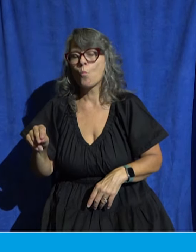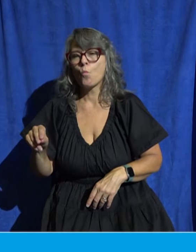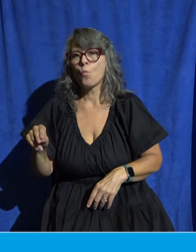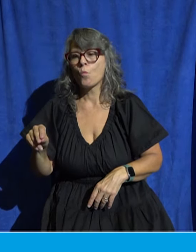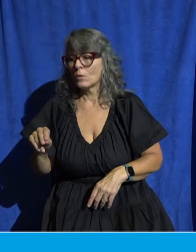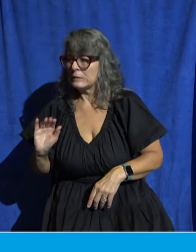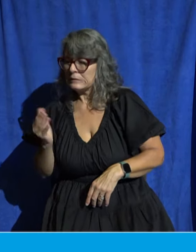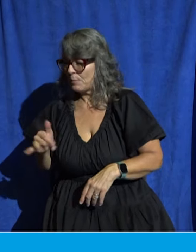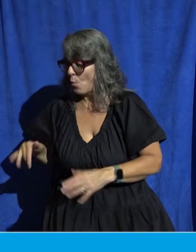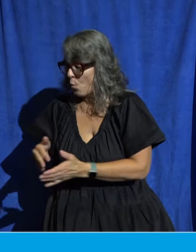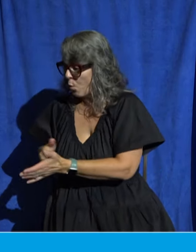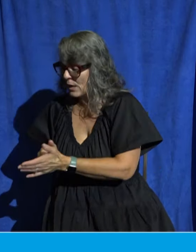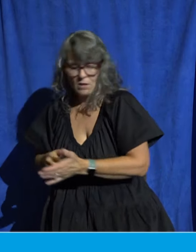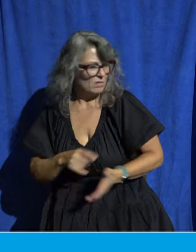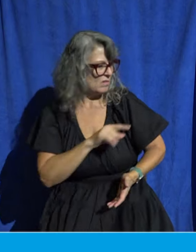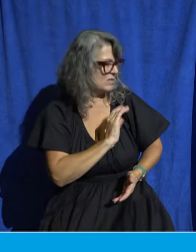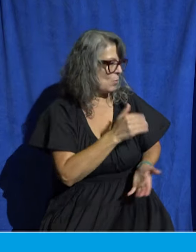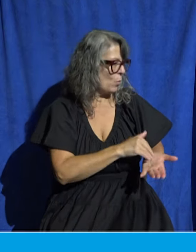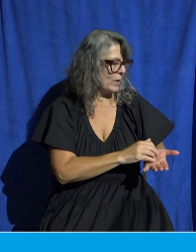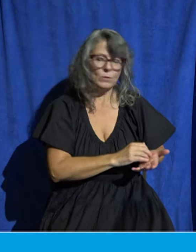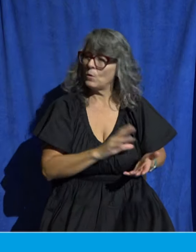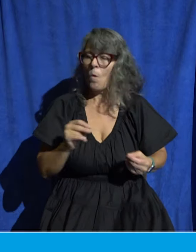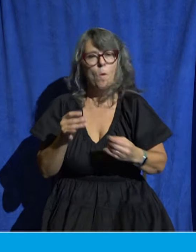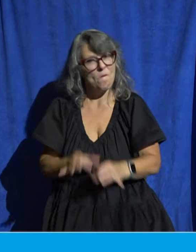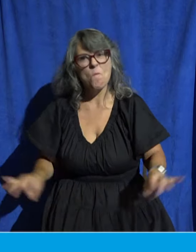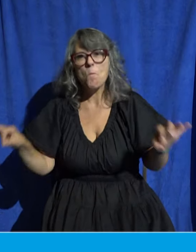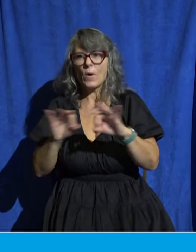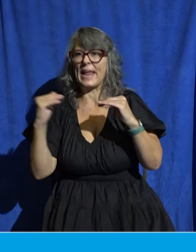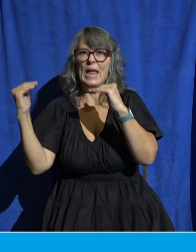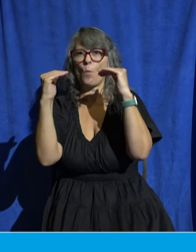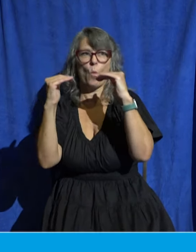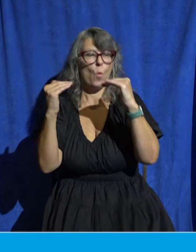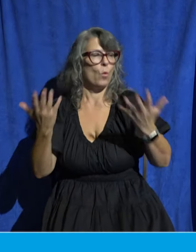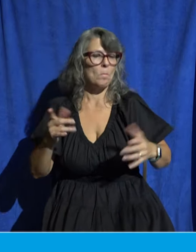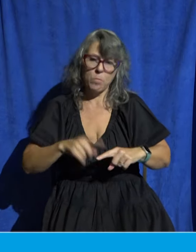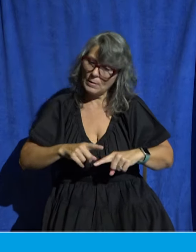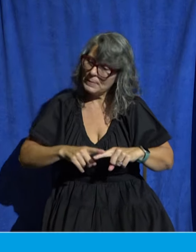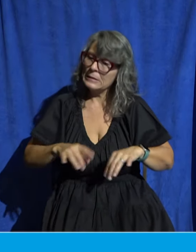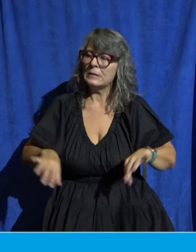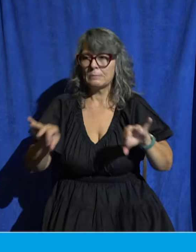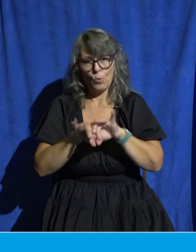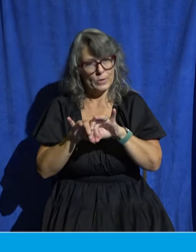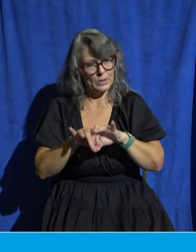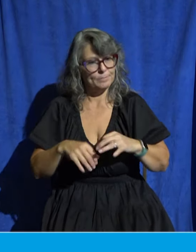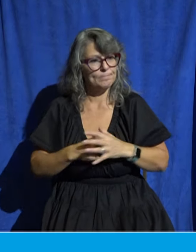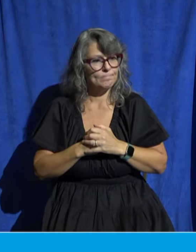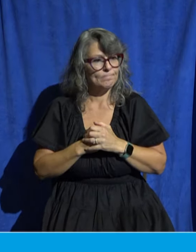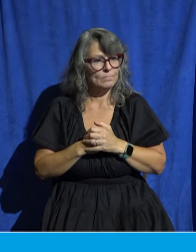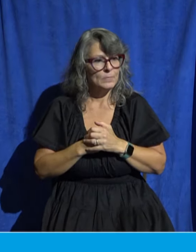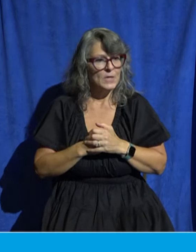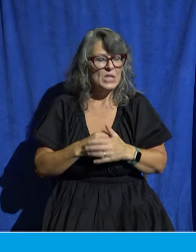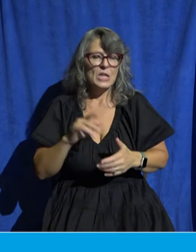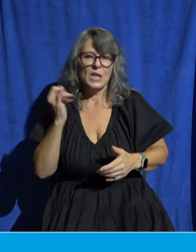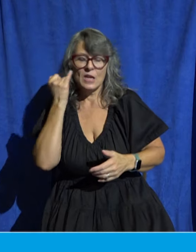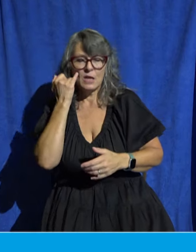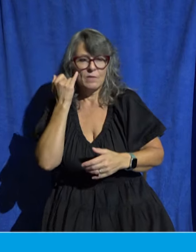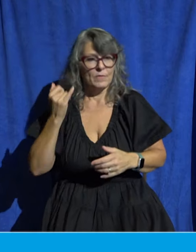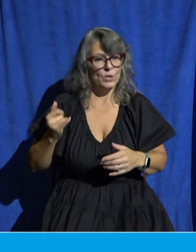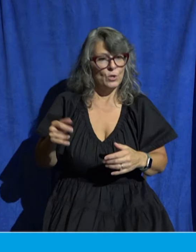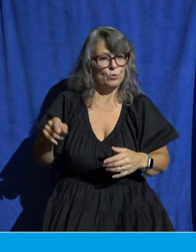indispensable. And on those parts of the body that we think less honorable, we bestow that greater honor. Why does God design it this way? Jump down